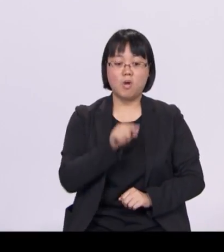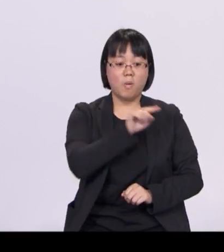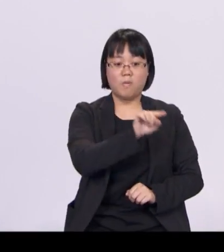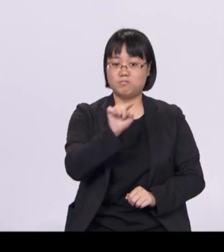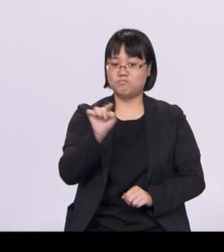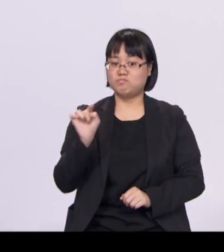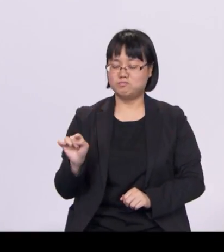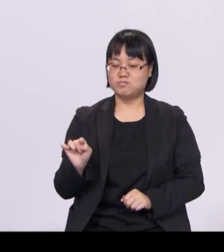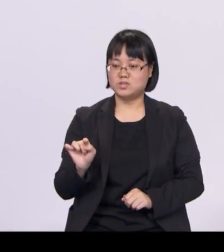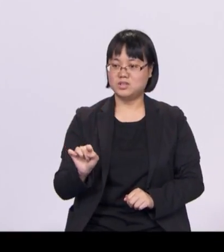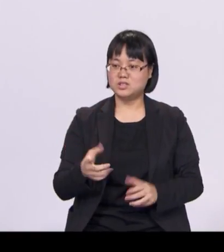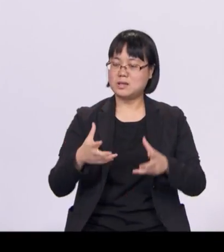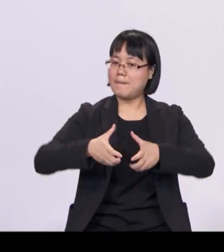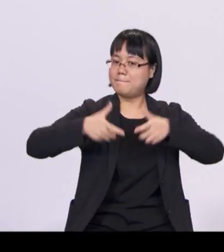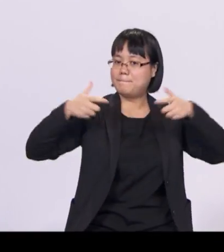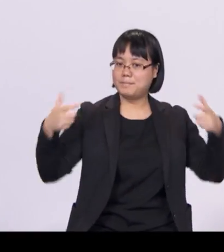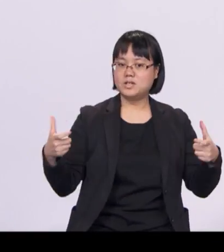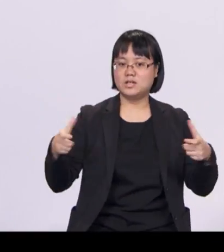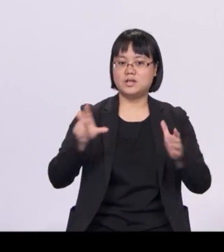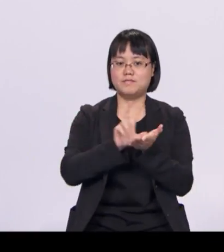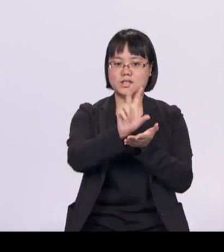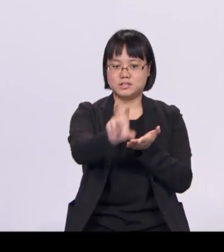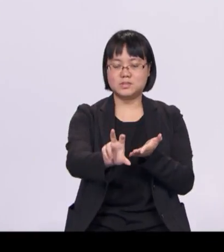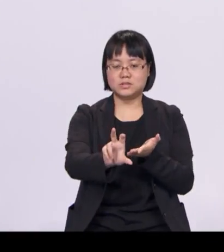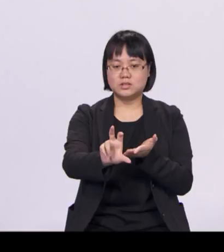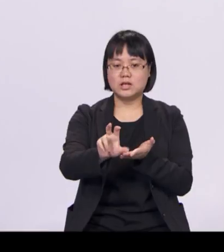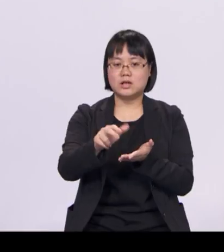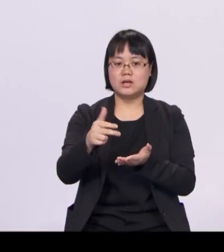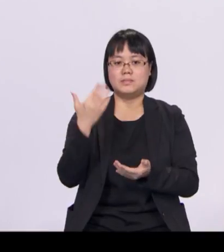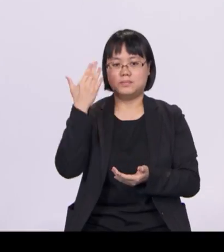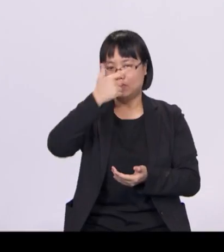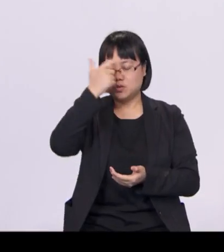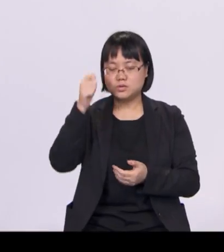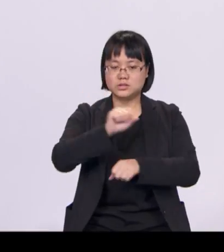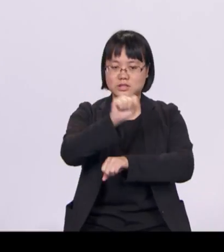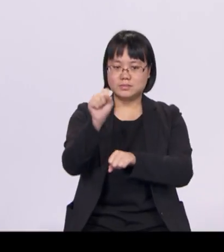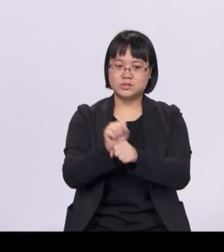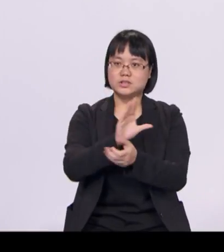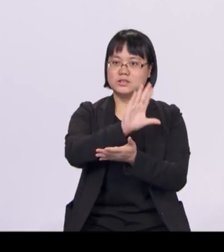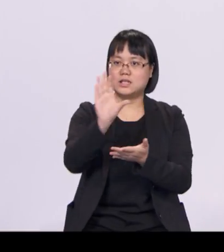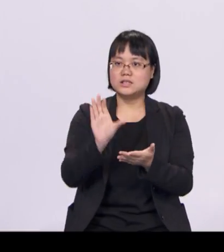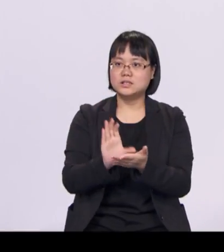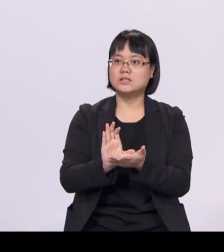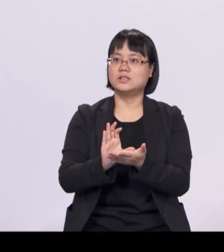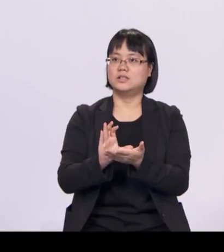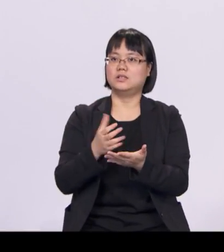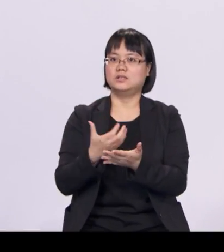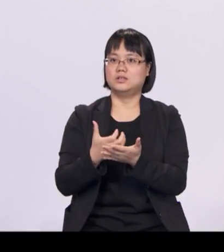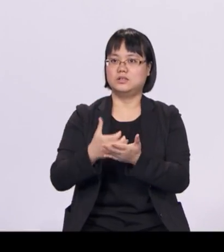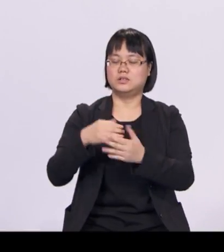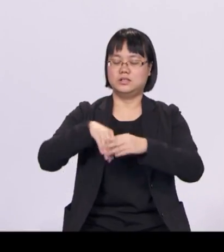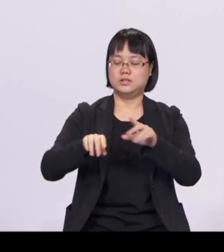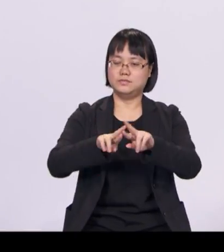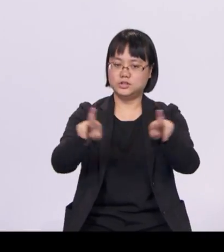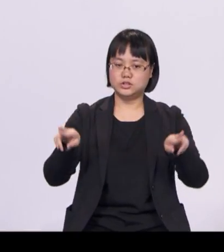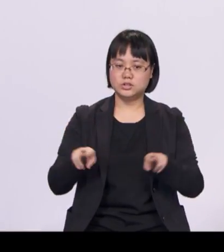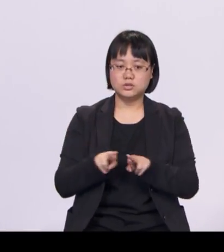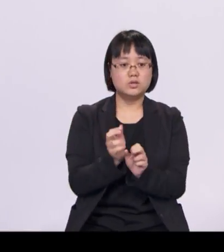to anchor Singapore as a centre for economic activity in the region, create jobs, enhance livability